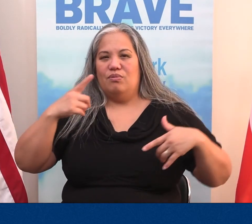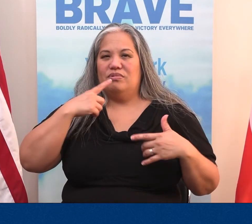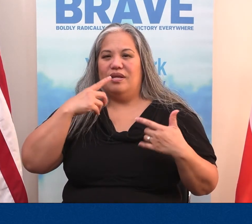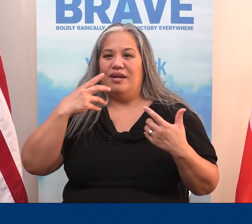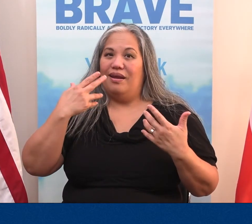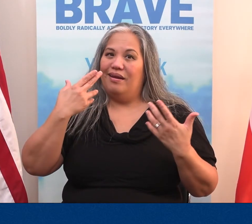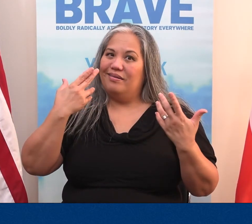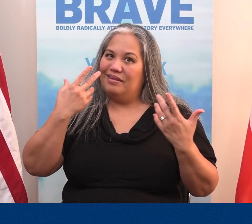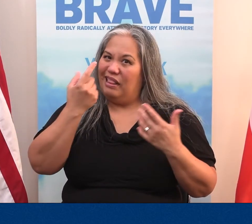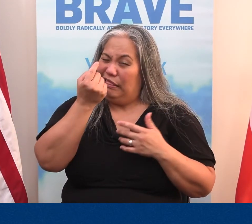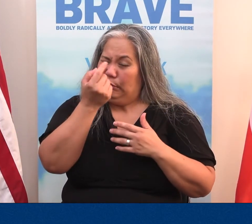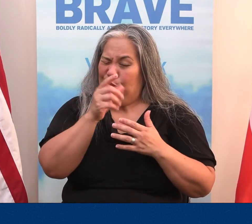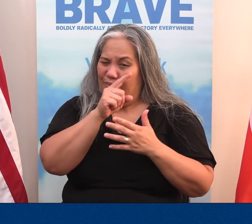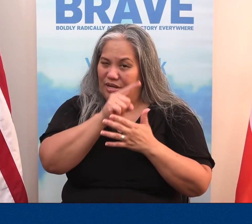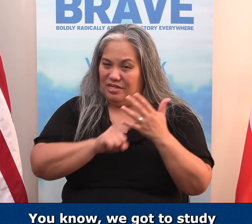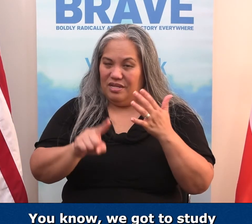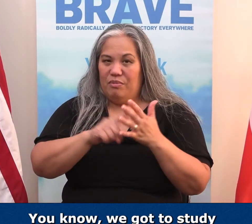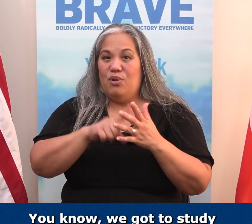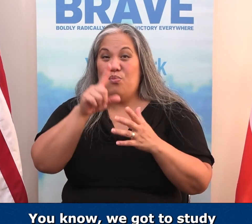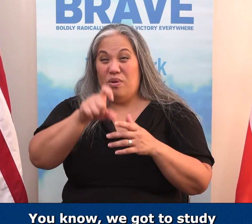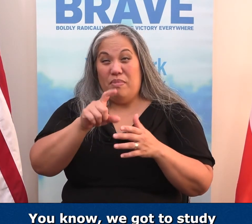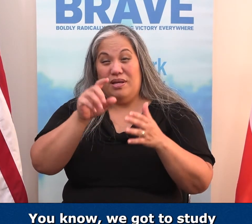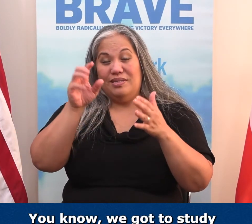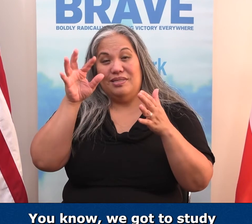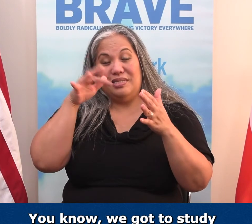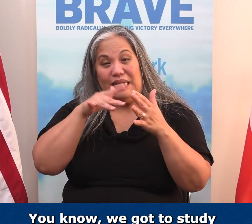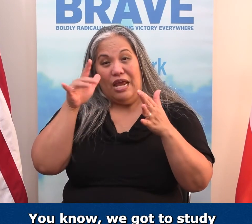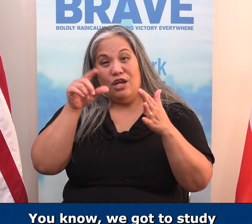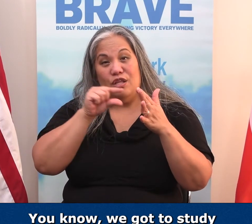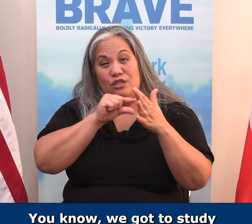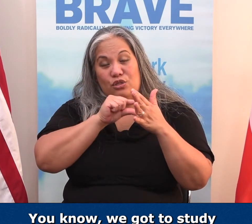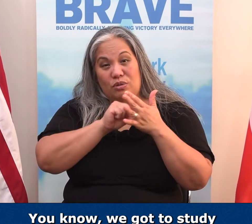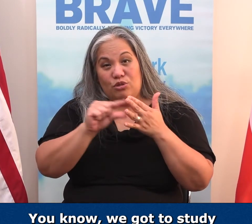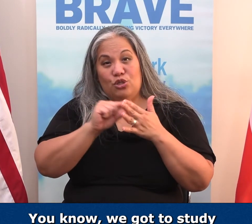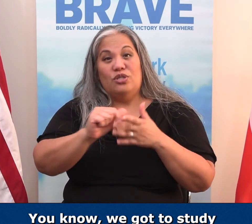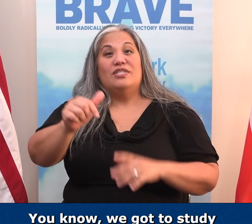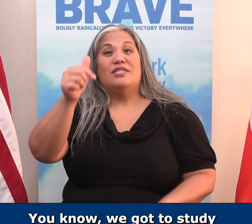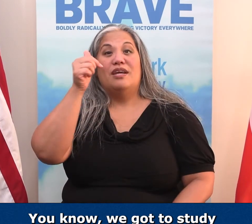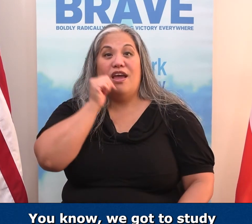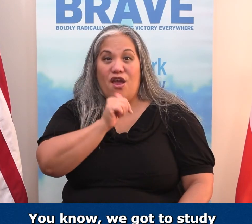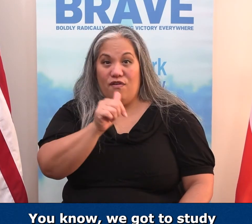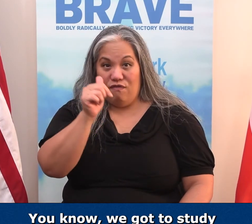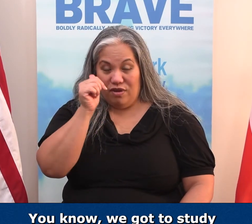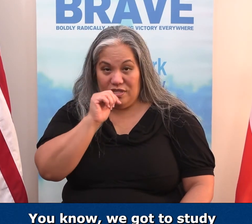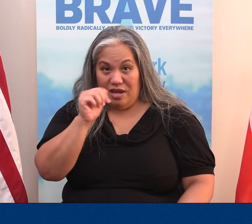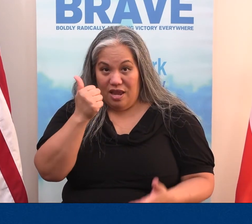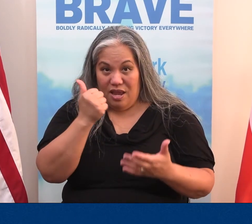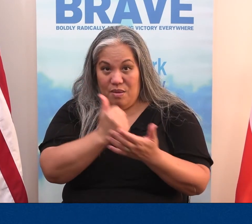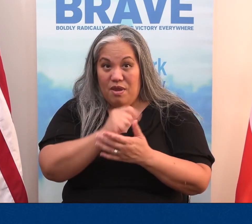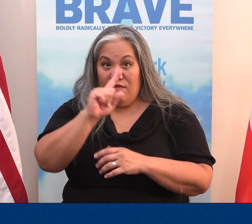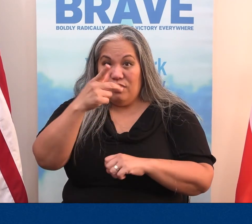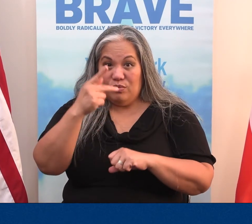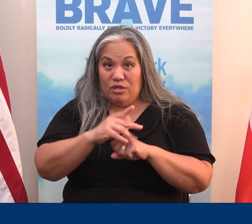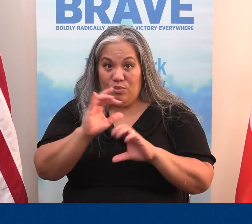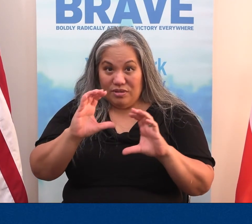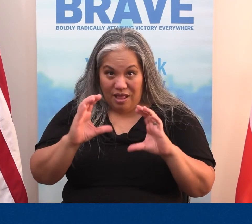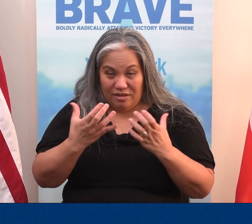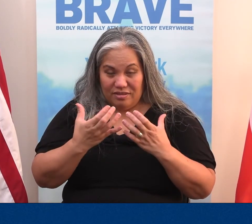And then we said, hey, a little discipling, you know, we've got to study the Scriptures every day. Amen? First principles class?